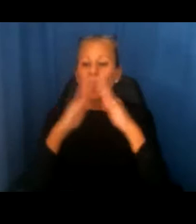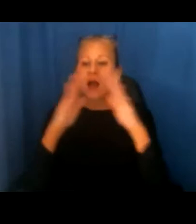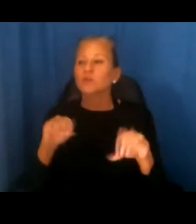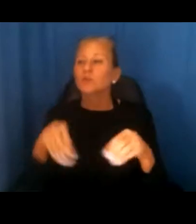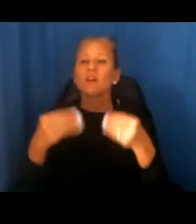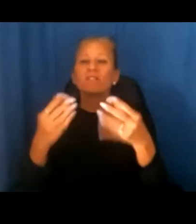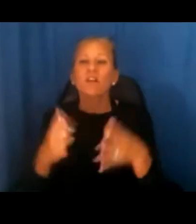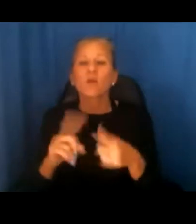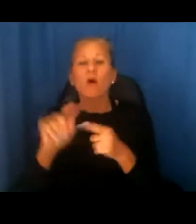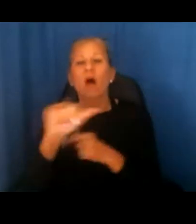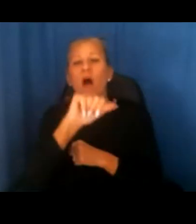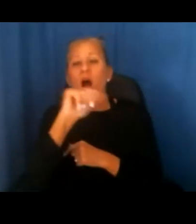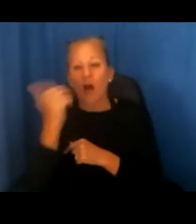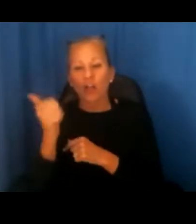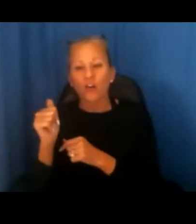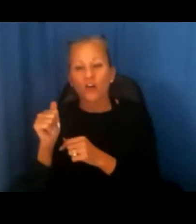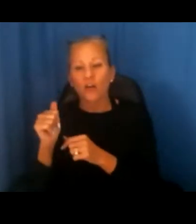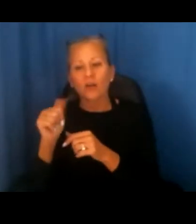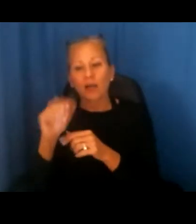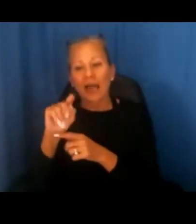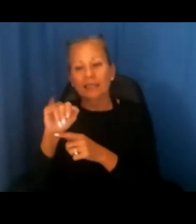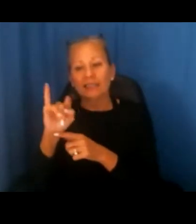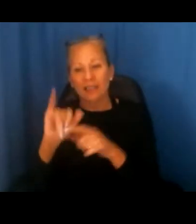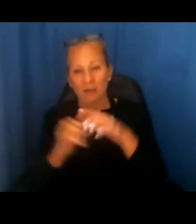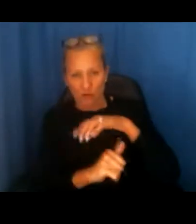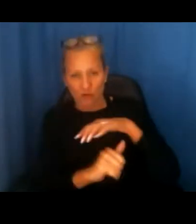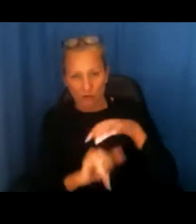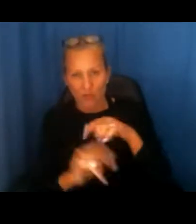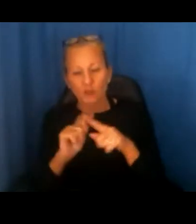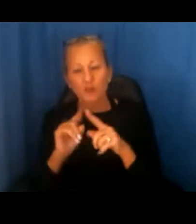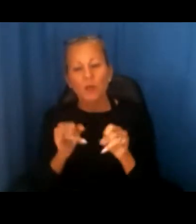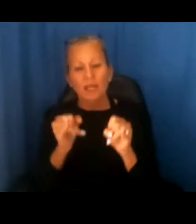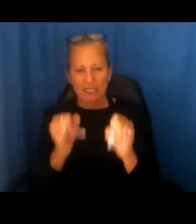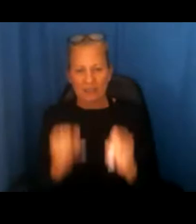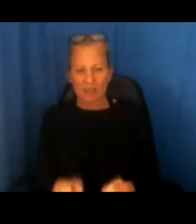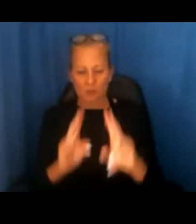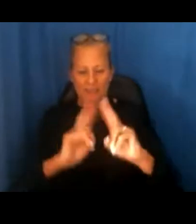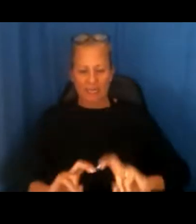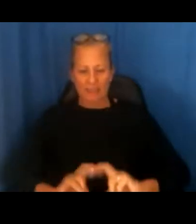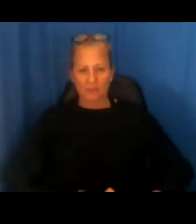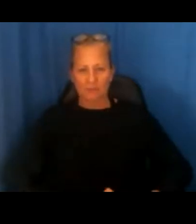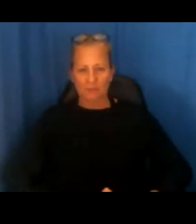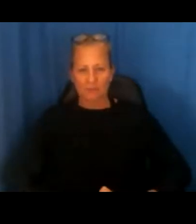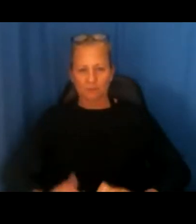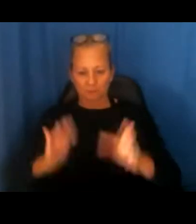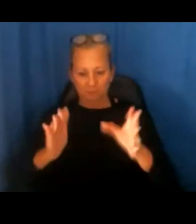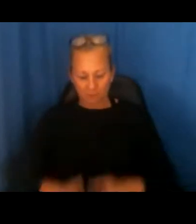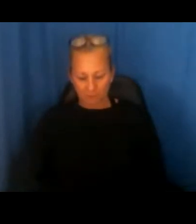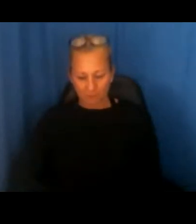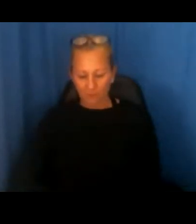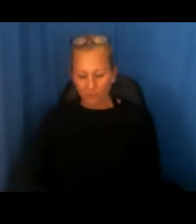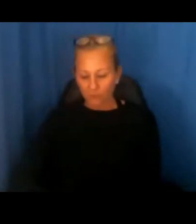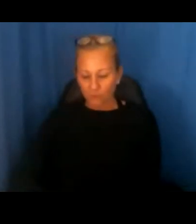or other covered entity to do an individualized assessment. And if there